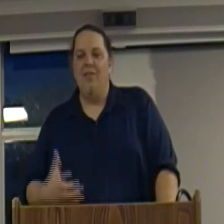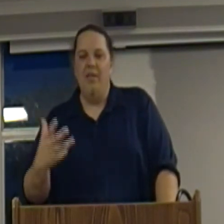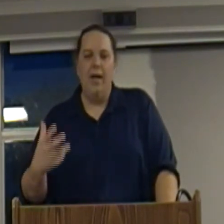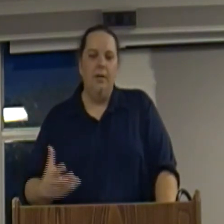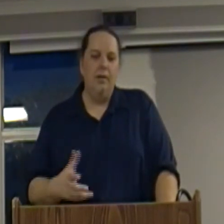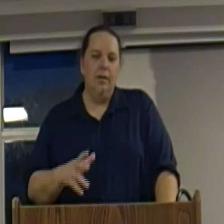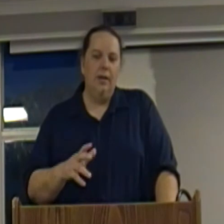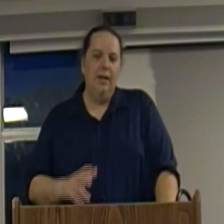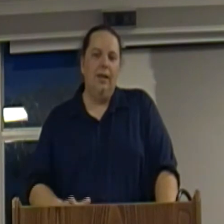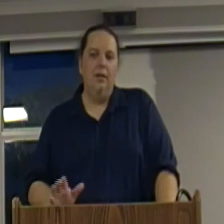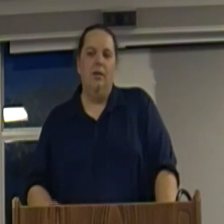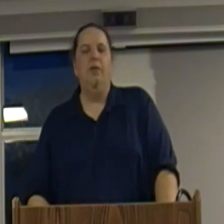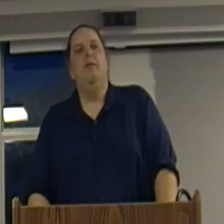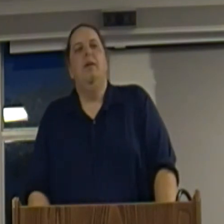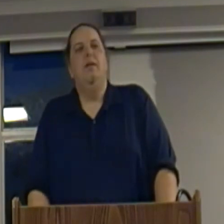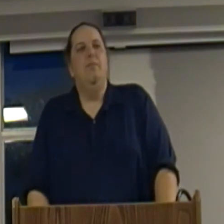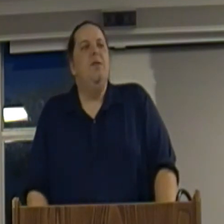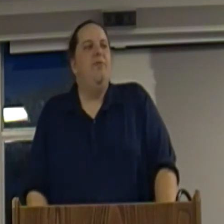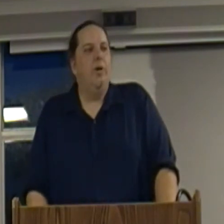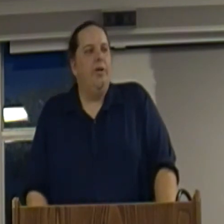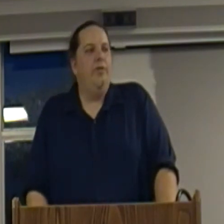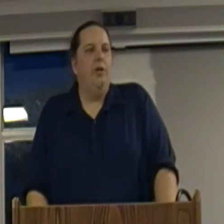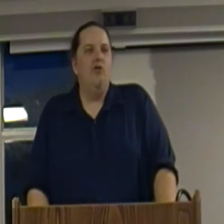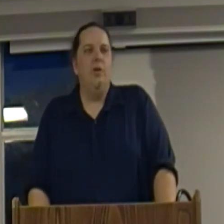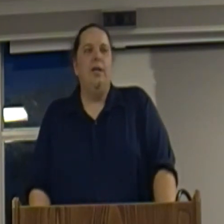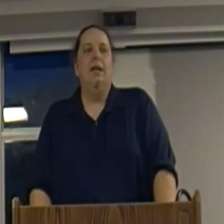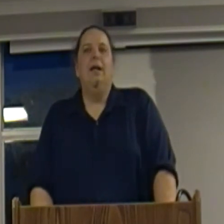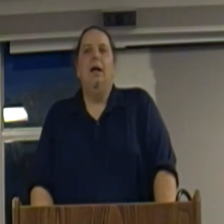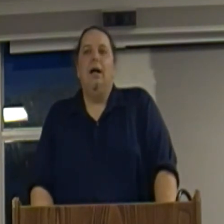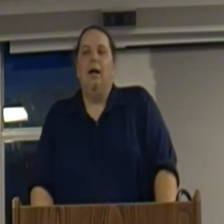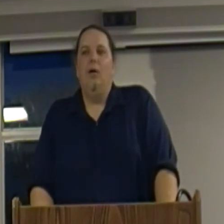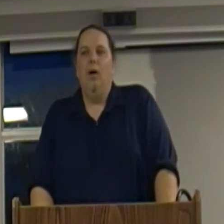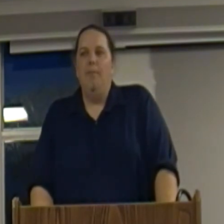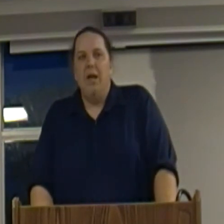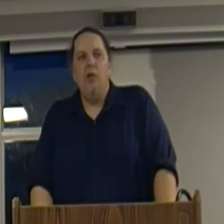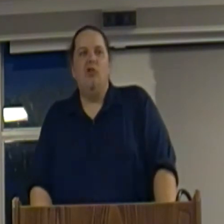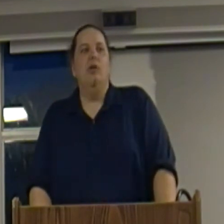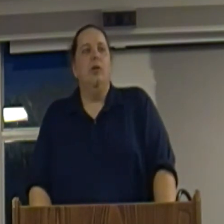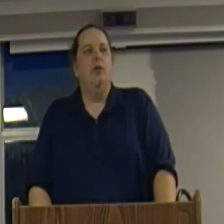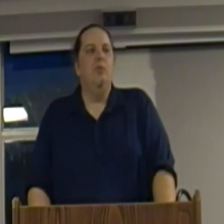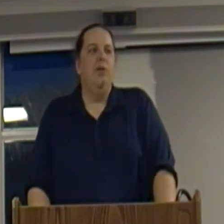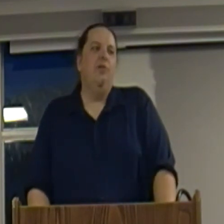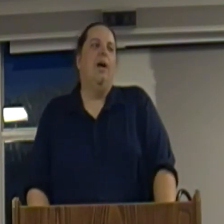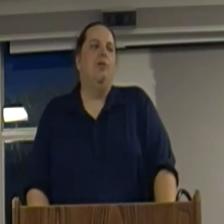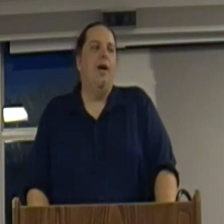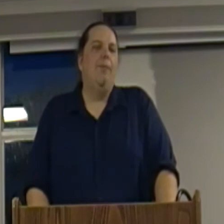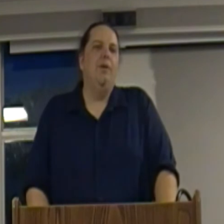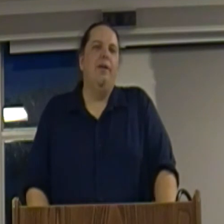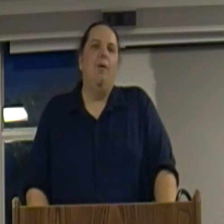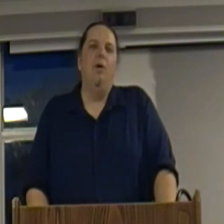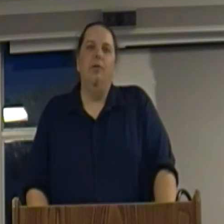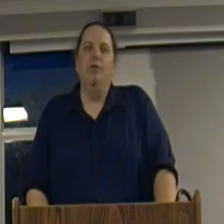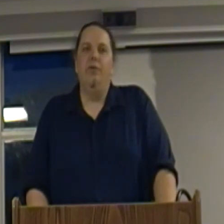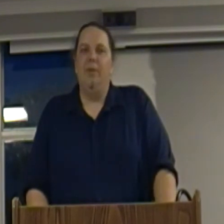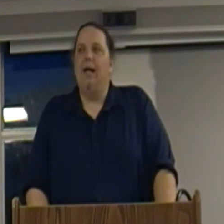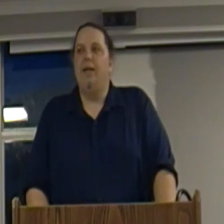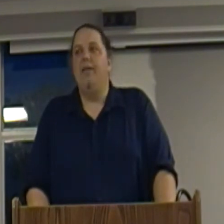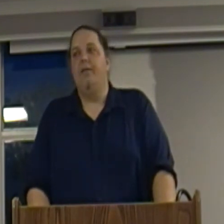And then, in the mid-14th century, uh, a major human disaster happened, and that was the Black Death.